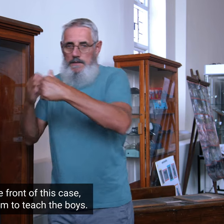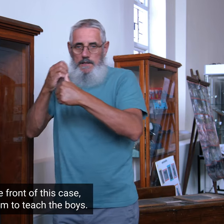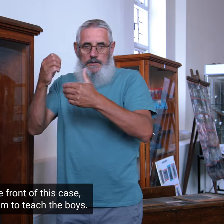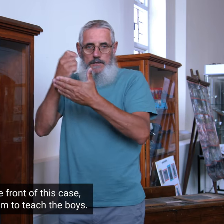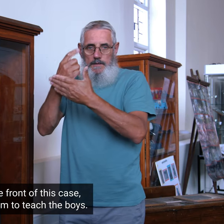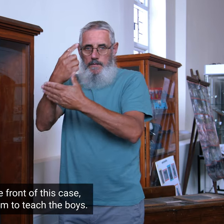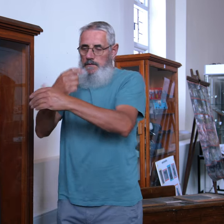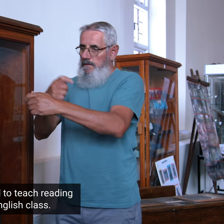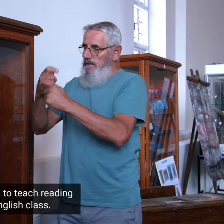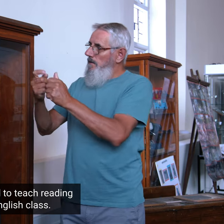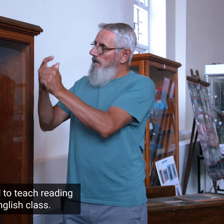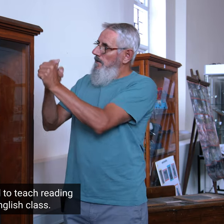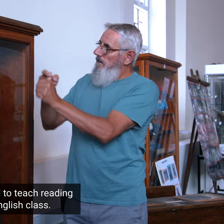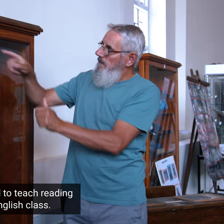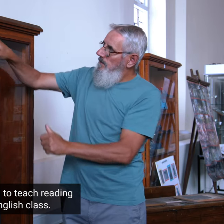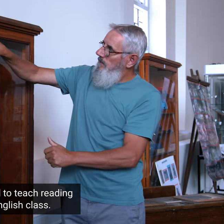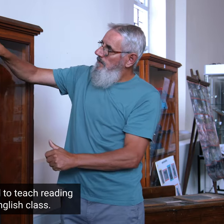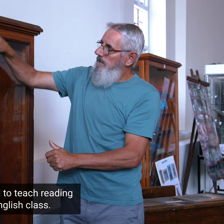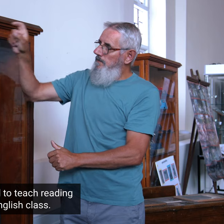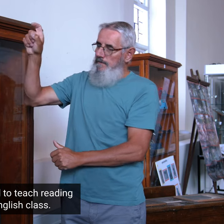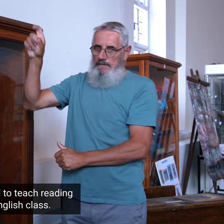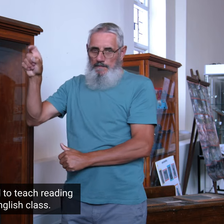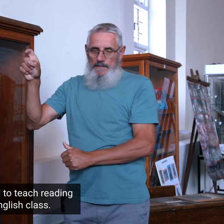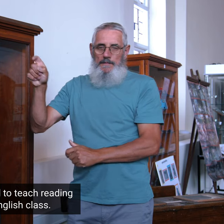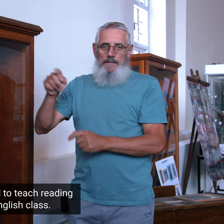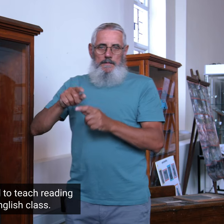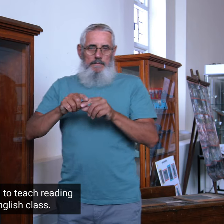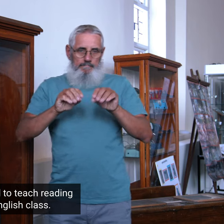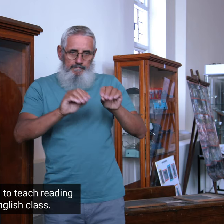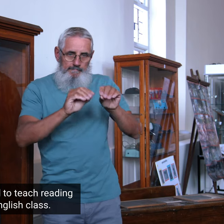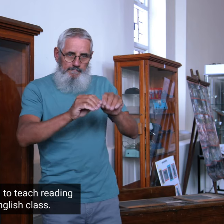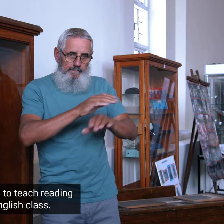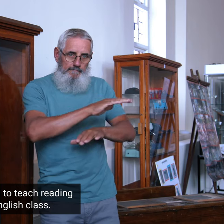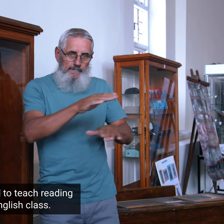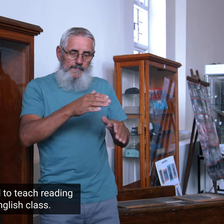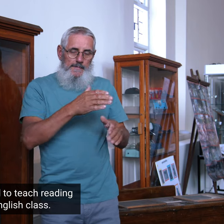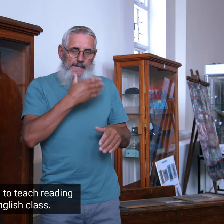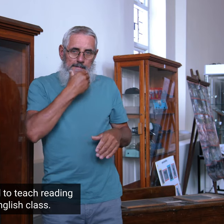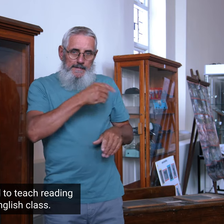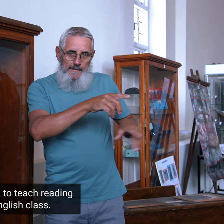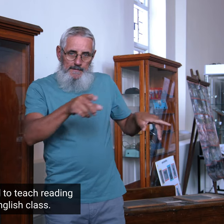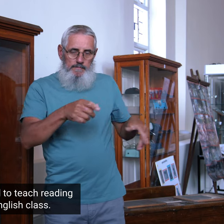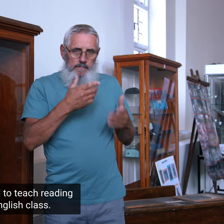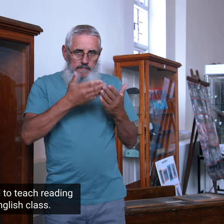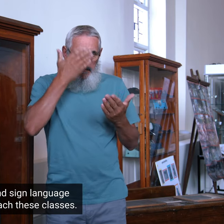and then use them to teach the boys. They were used to teach reading skills in English class.